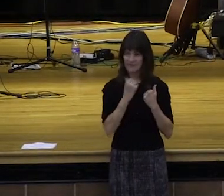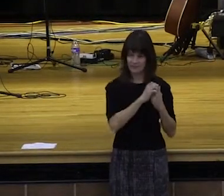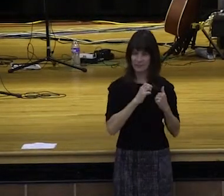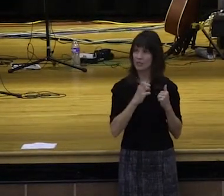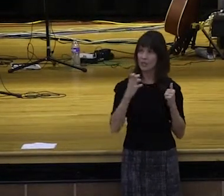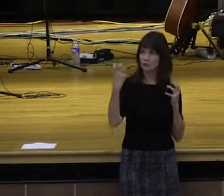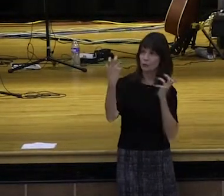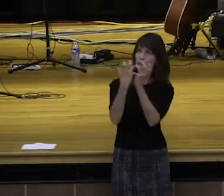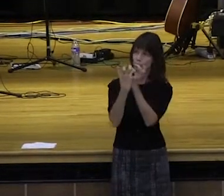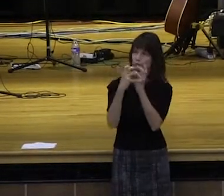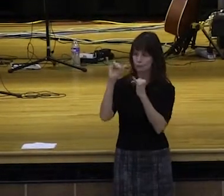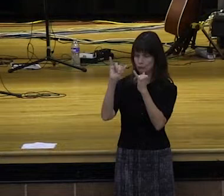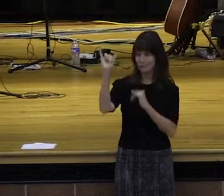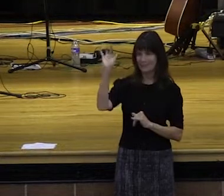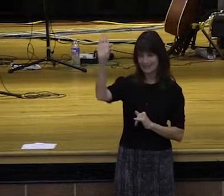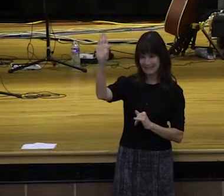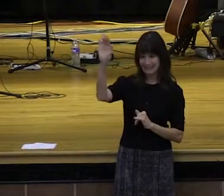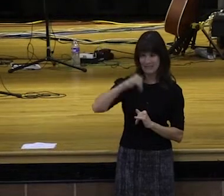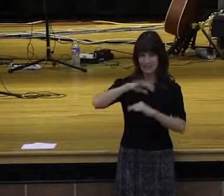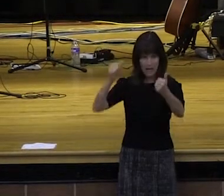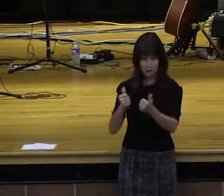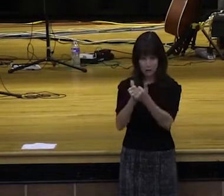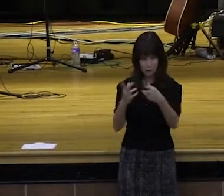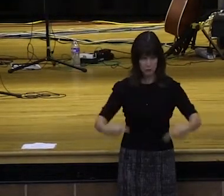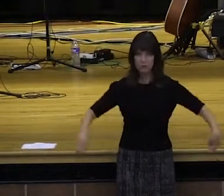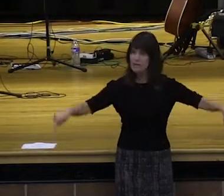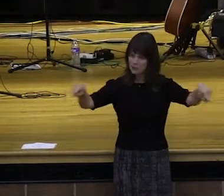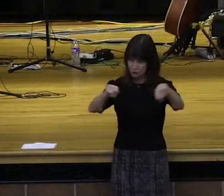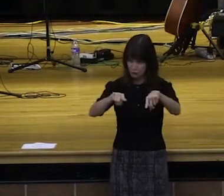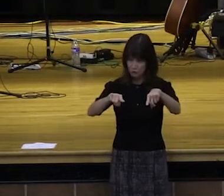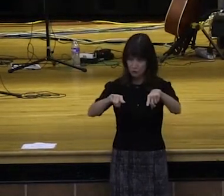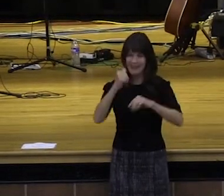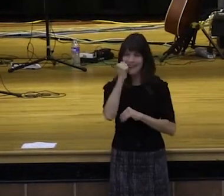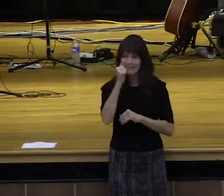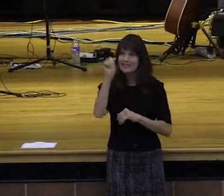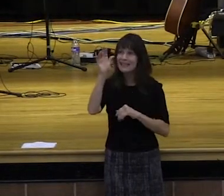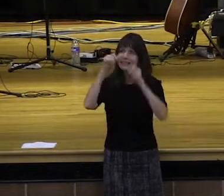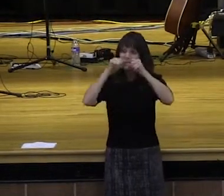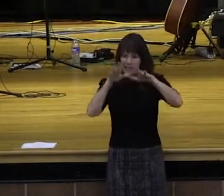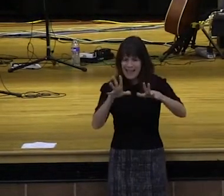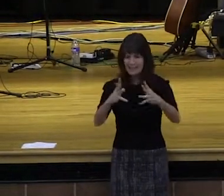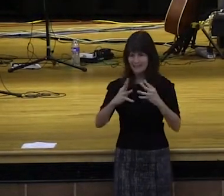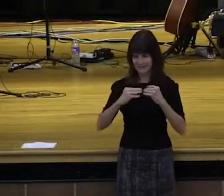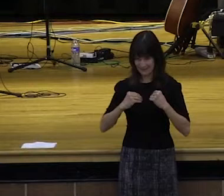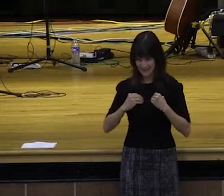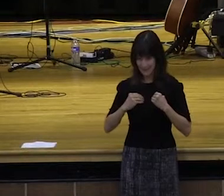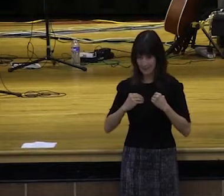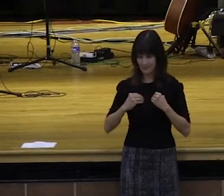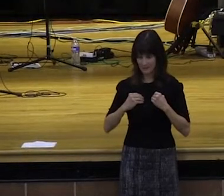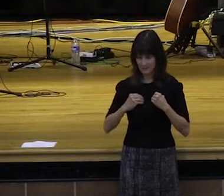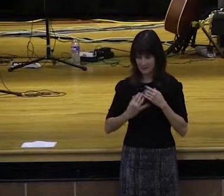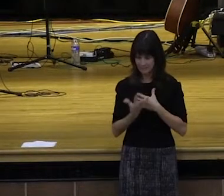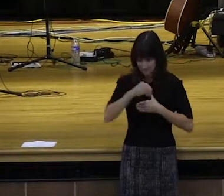call you by the grace of God to live out of God's blessing and out of His nature. See, we have a